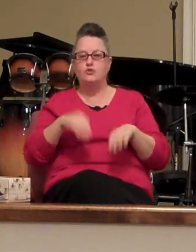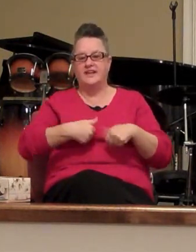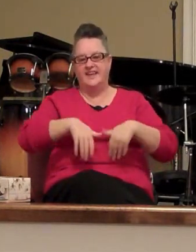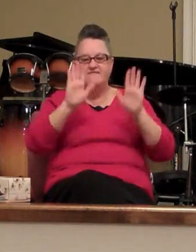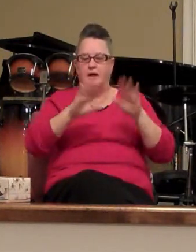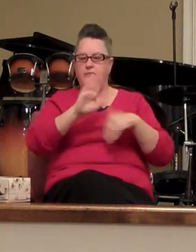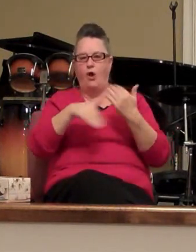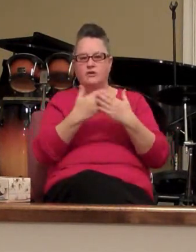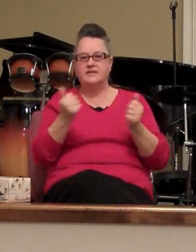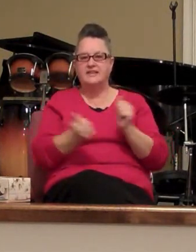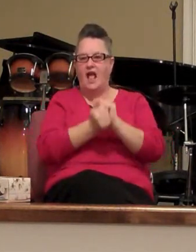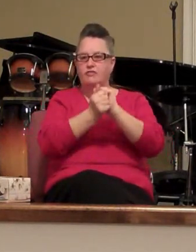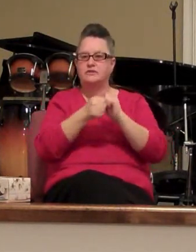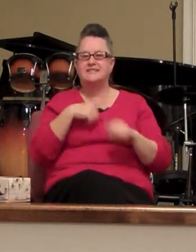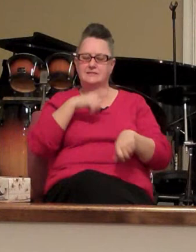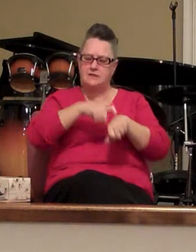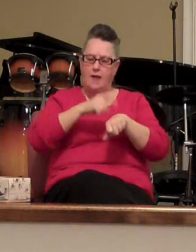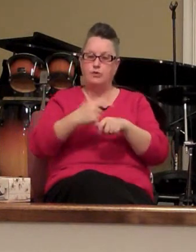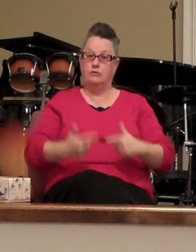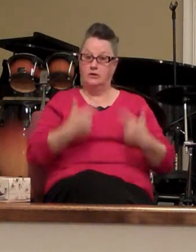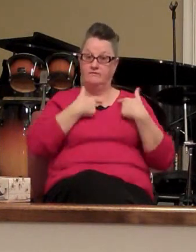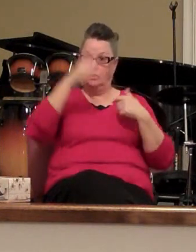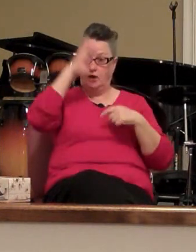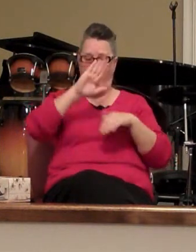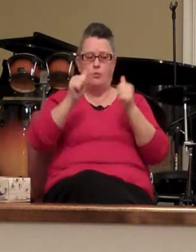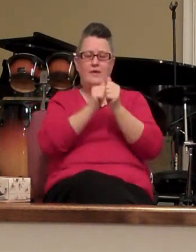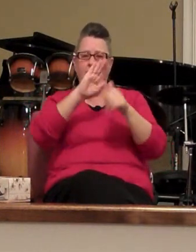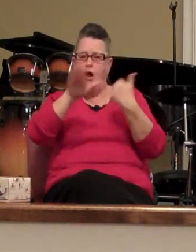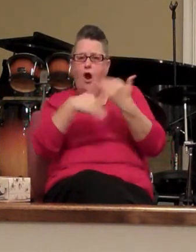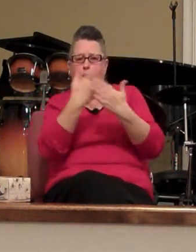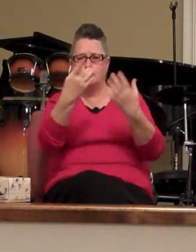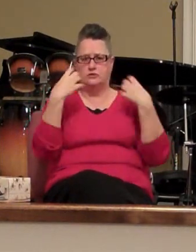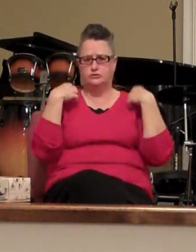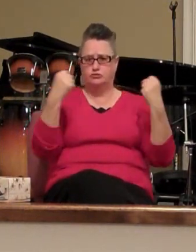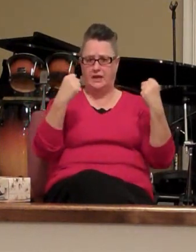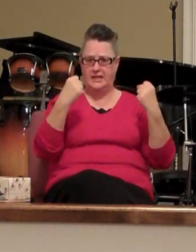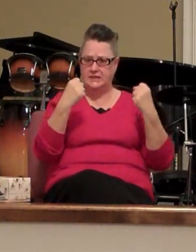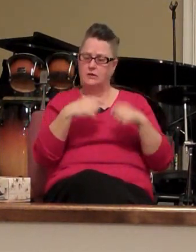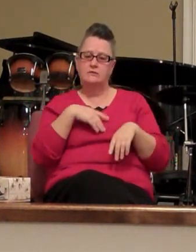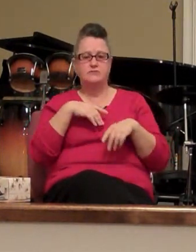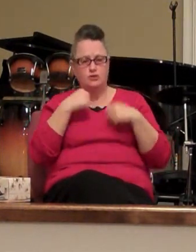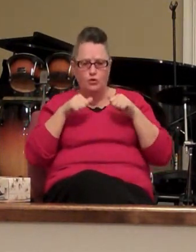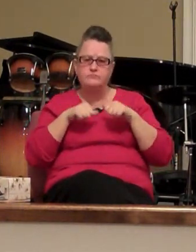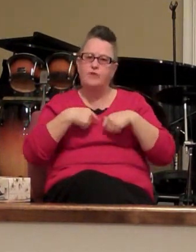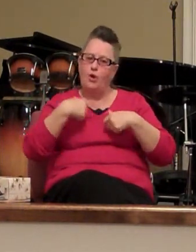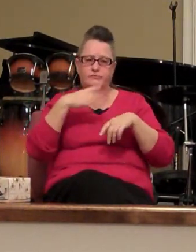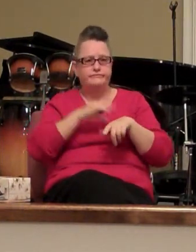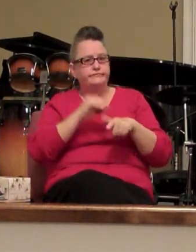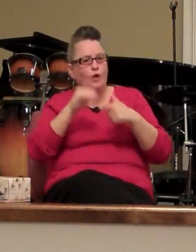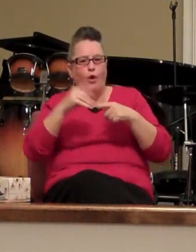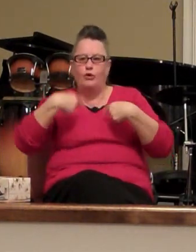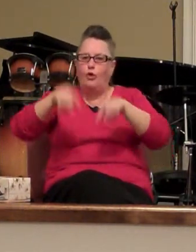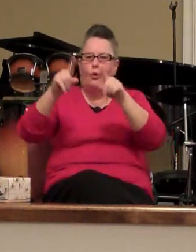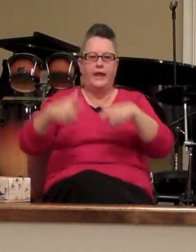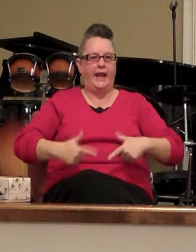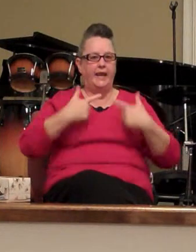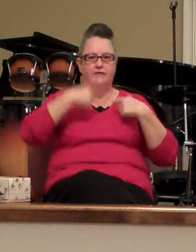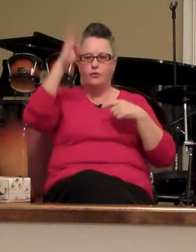it's time that we live for God with all of our strength or we go ahead and live for the devil it's time that we draw near to